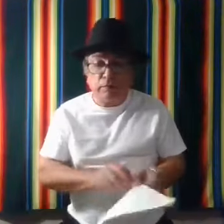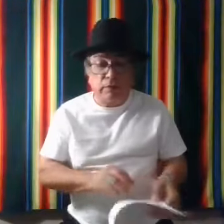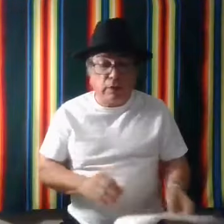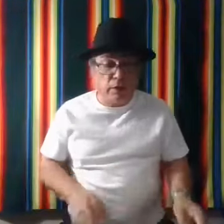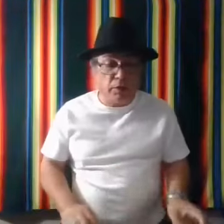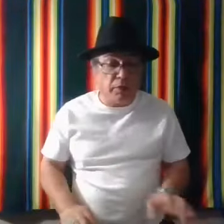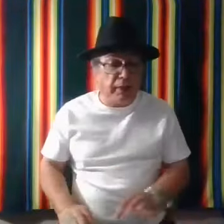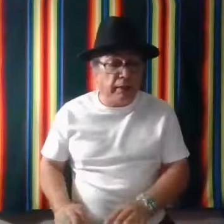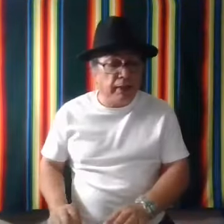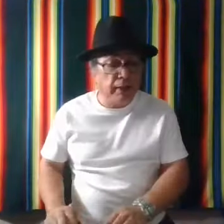Turn the page.